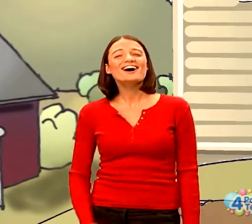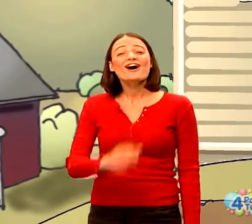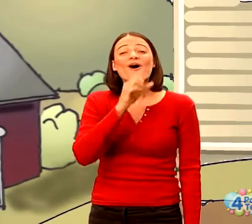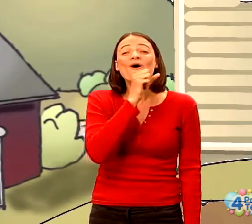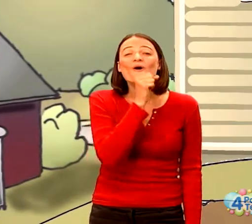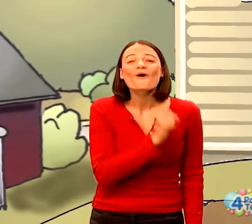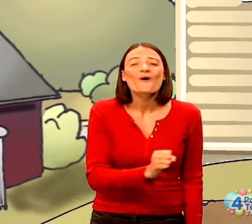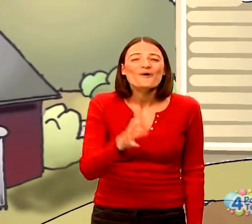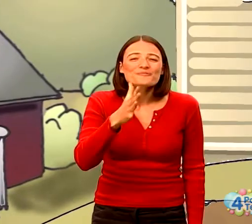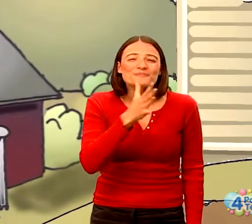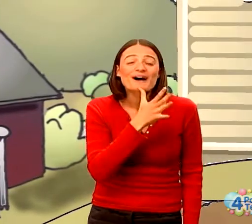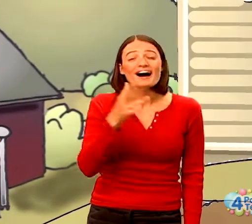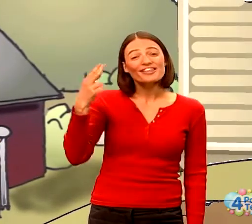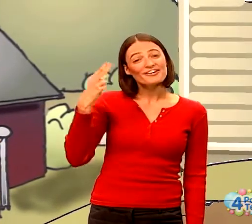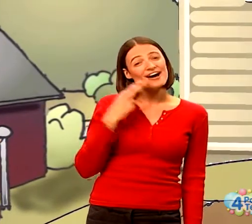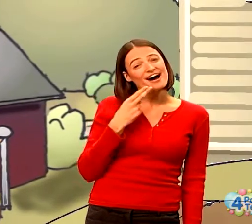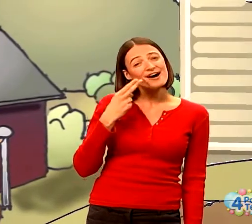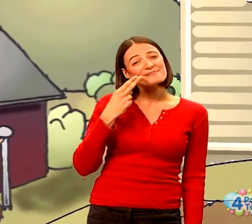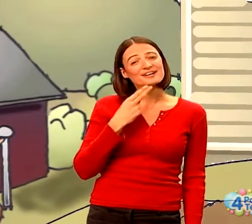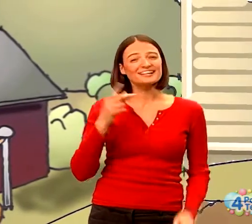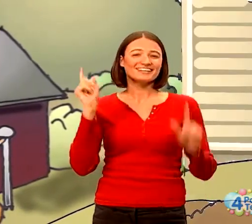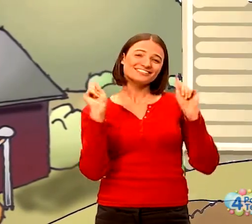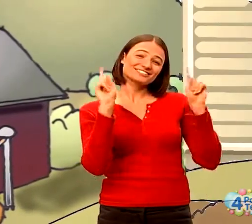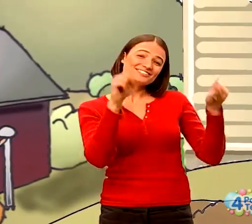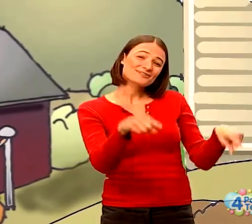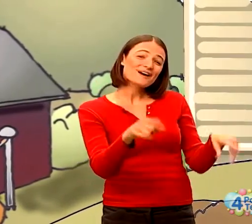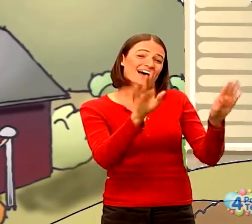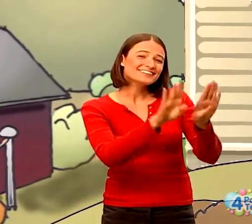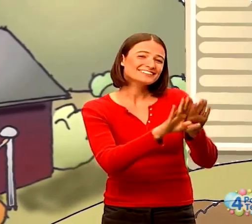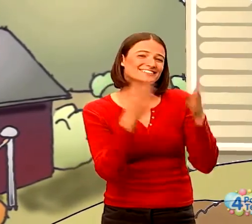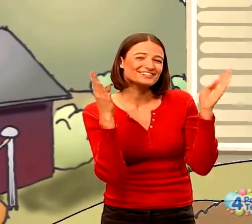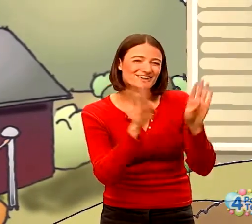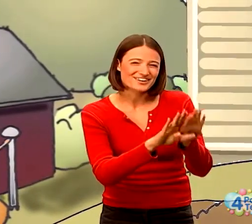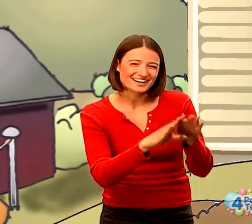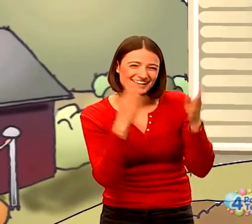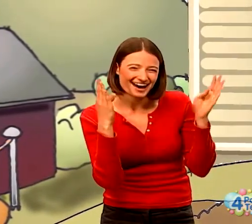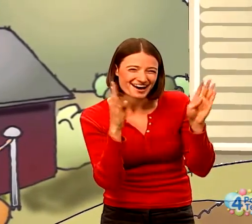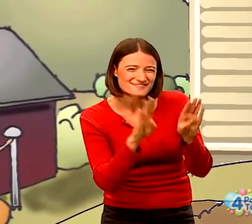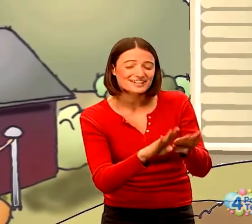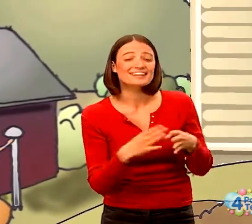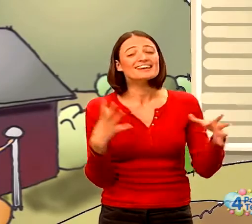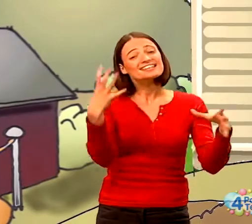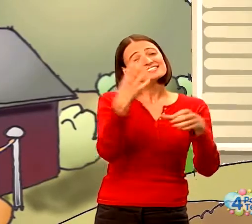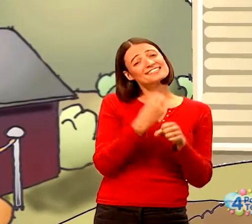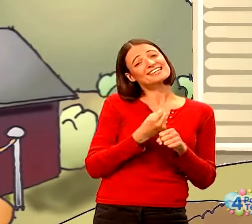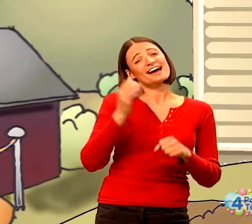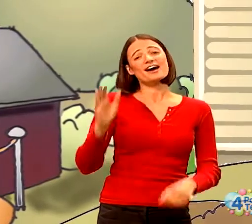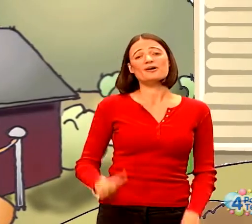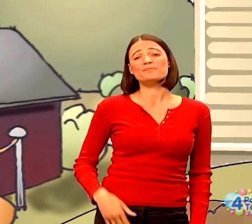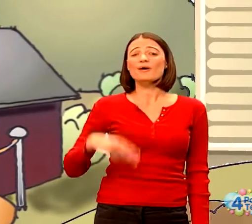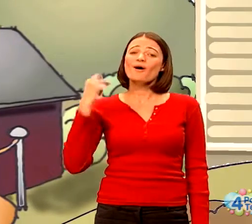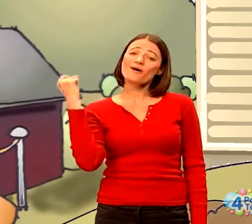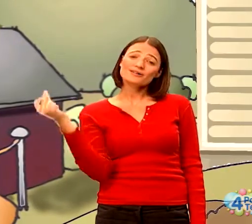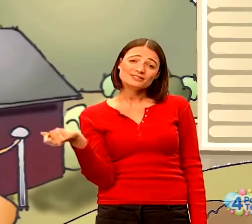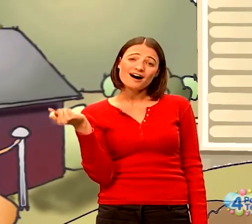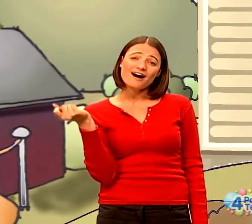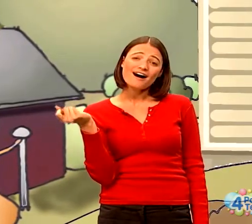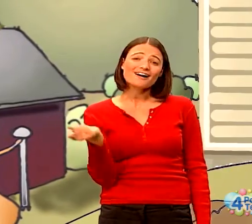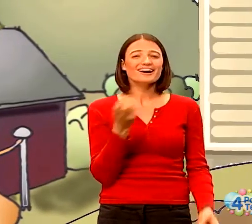Old Mother Hubbard, she went to the cupboard to get her poor dog